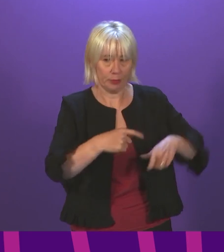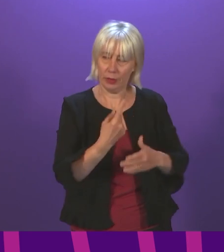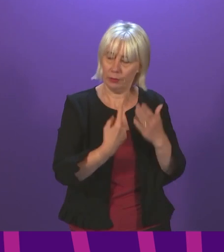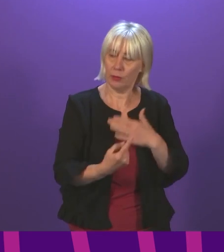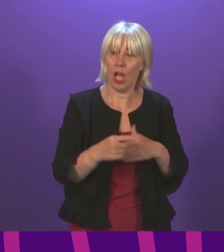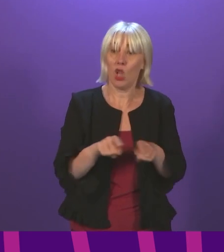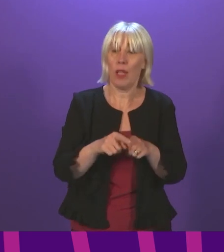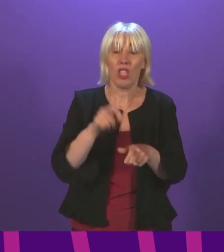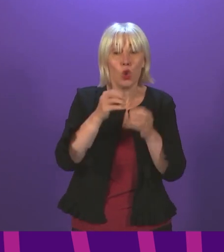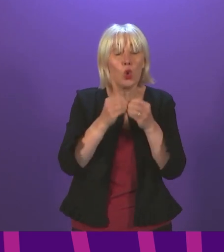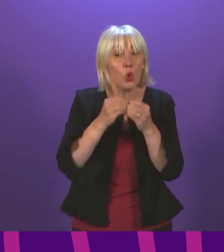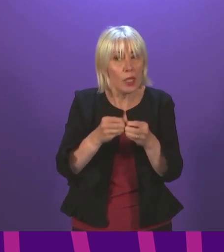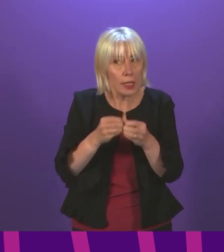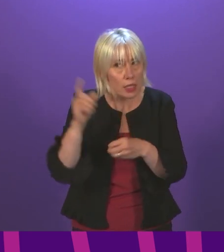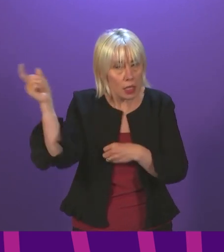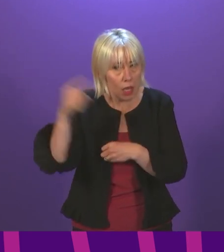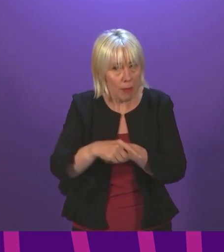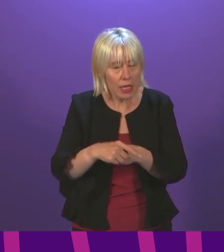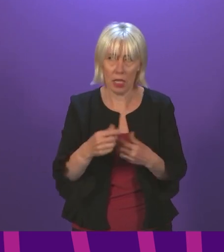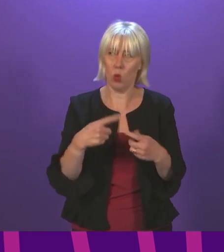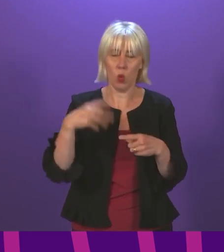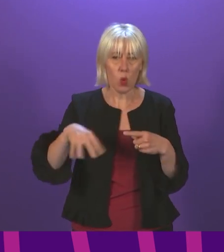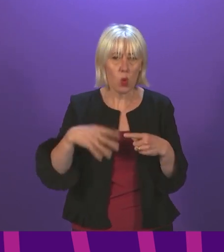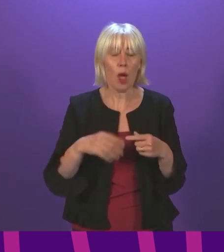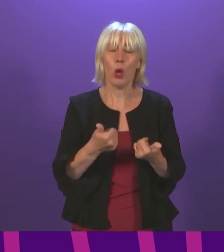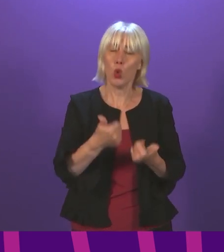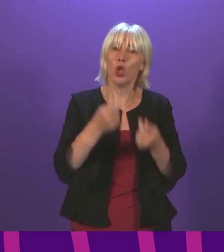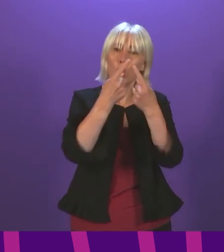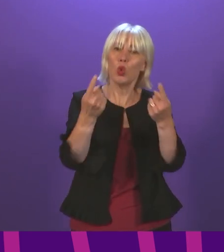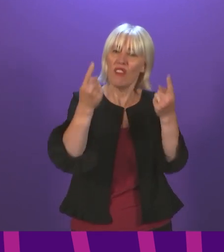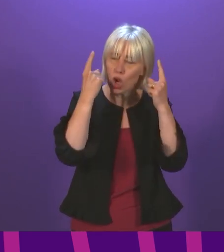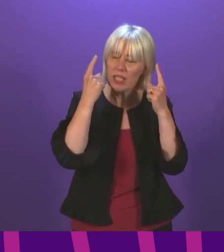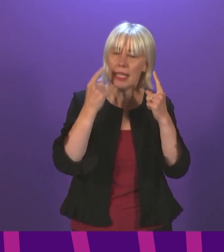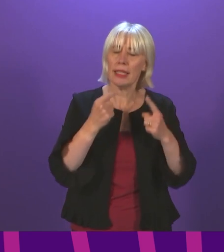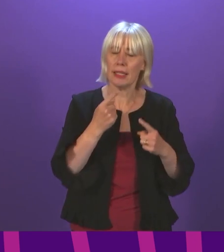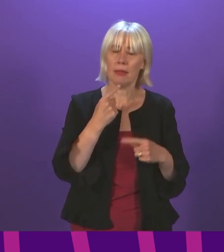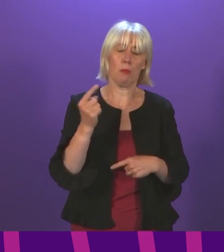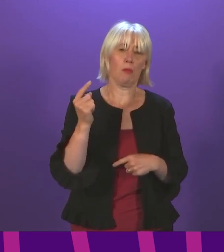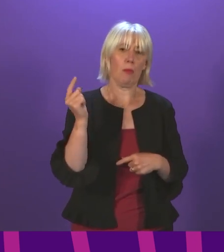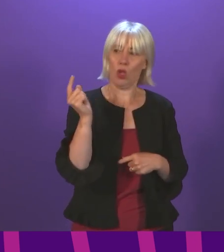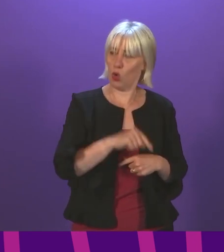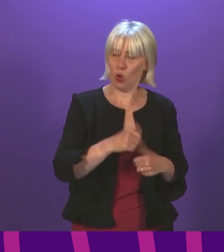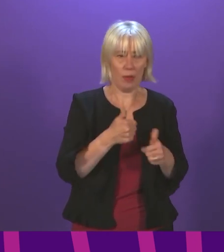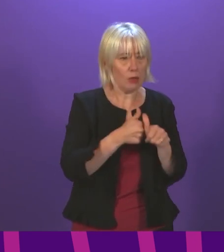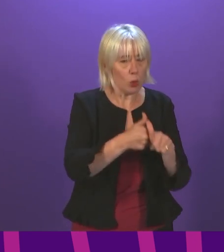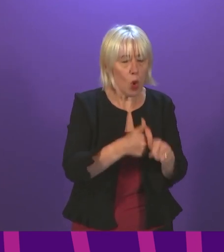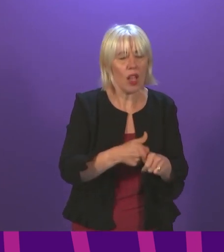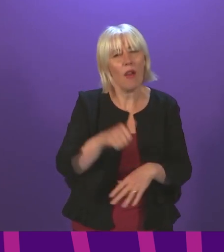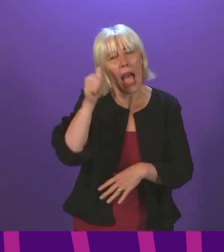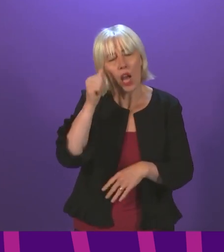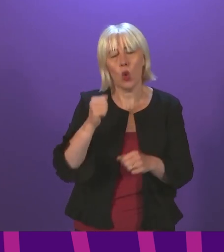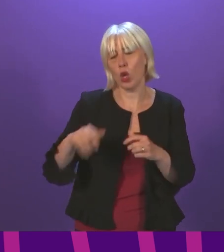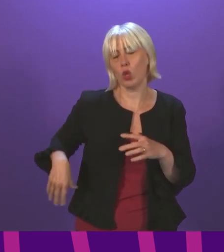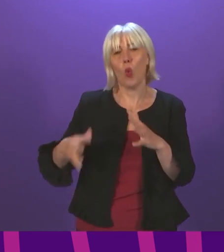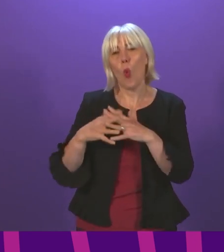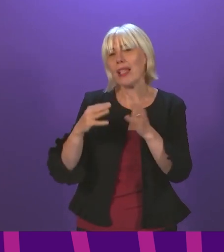universities stepping in with practical help. And I, of course, appreciate that CTM was tasked by Westminster for this, and I do understand